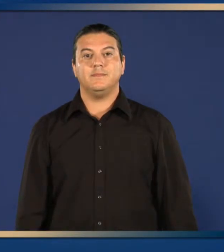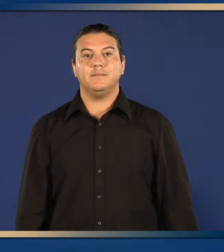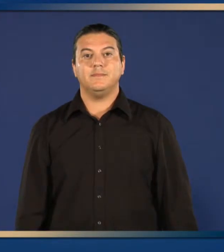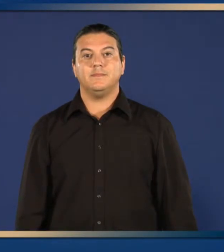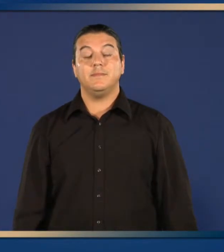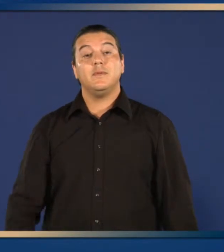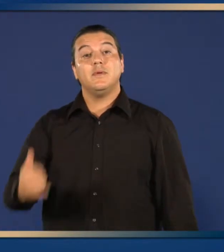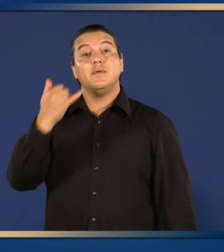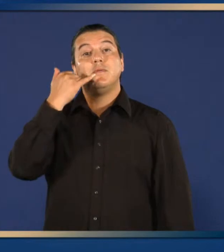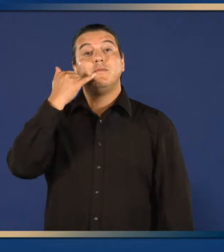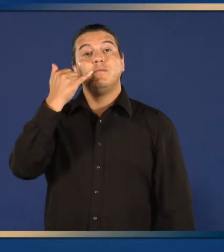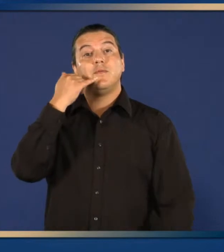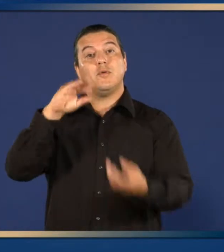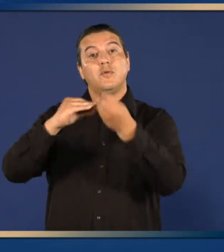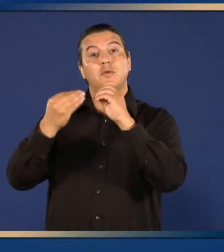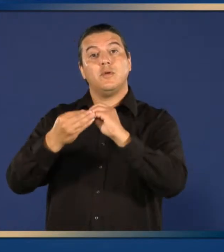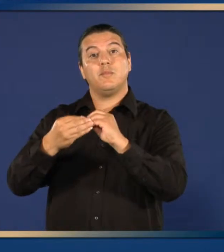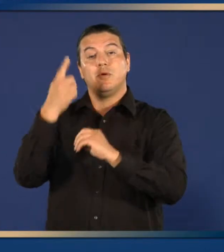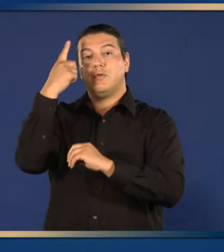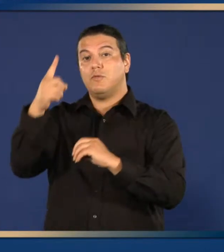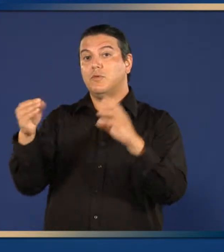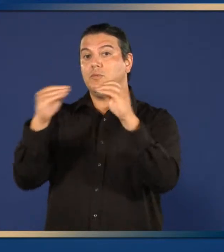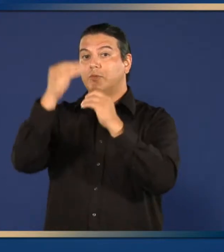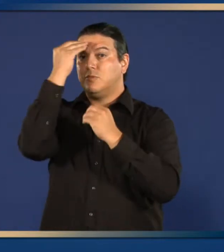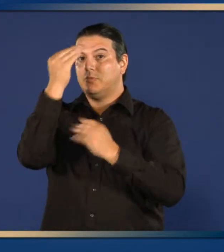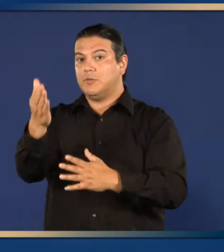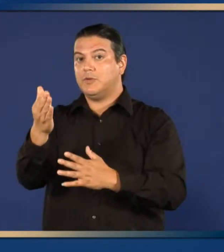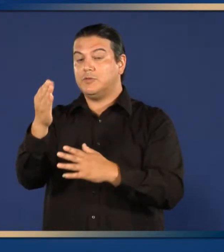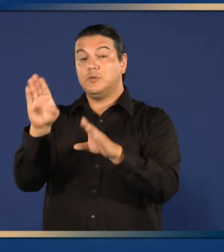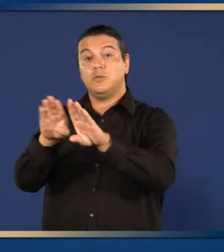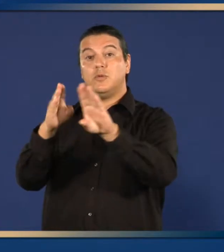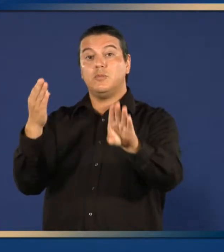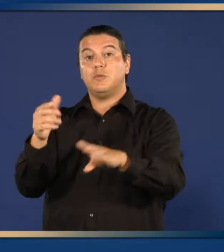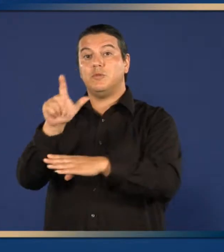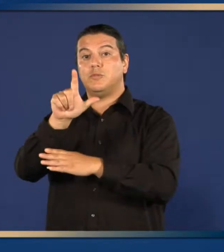24-hour information telephone number.